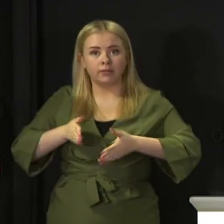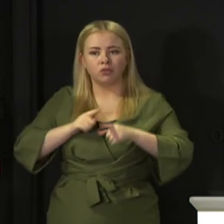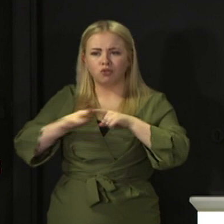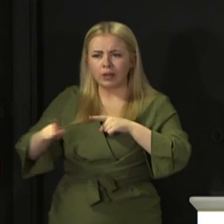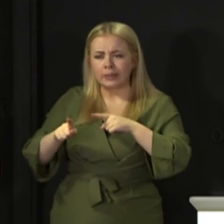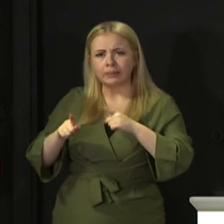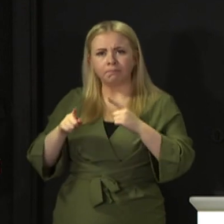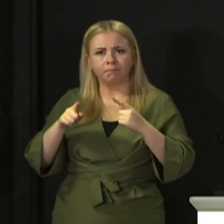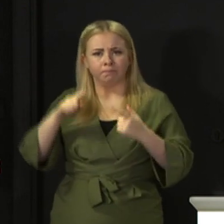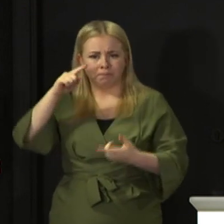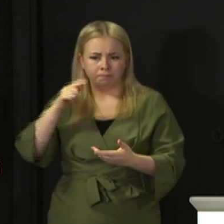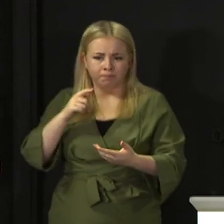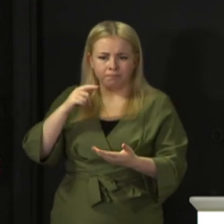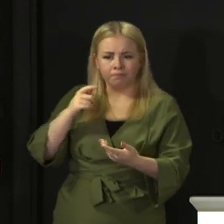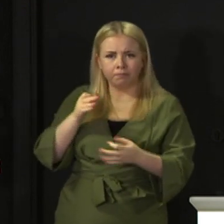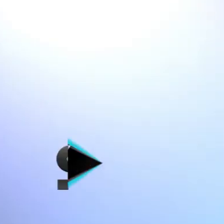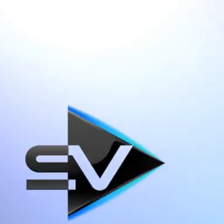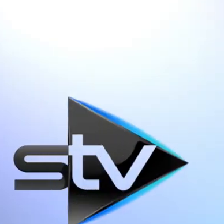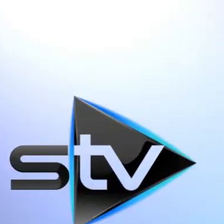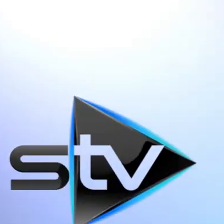ways of keeping COVID under control.